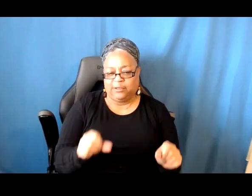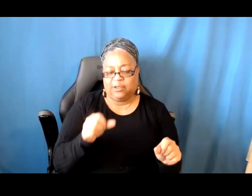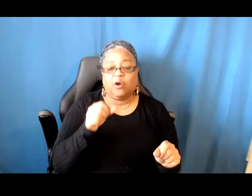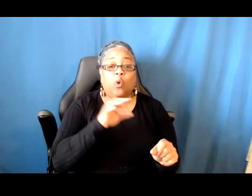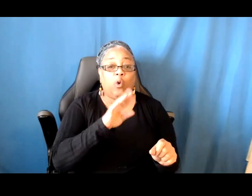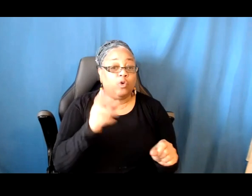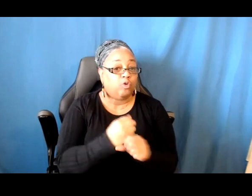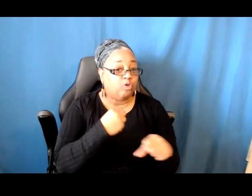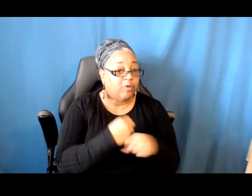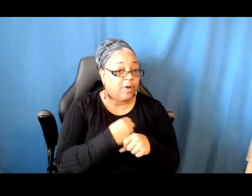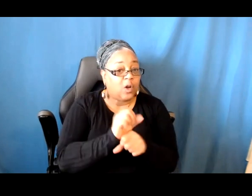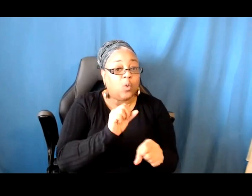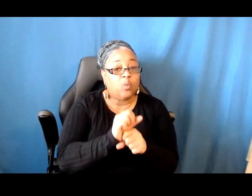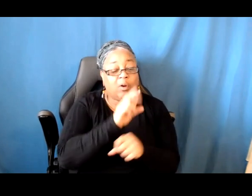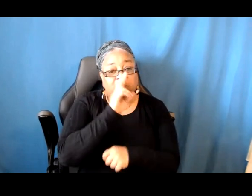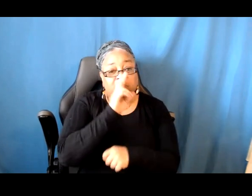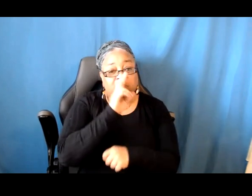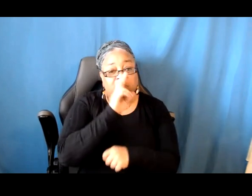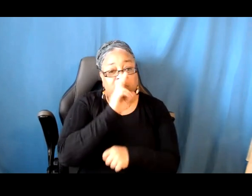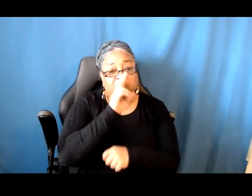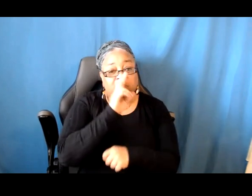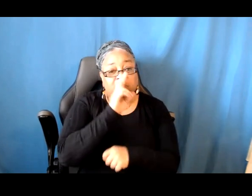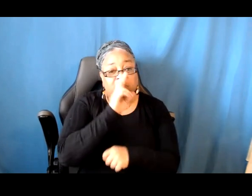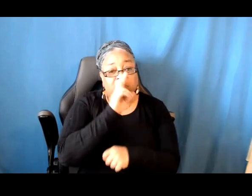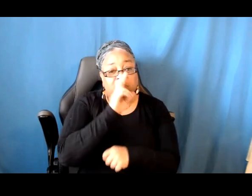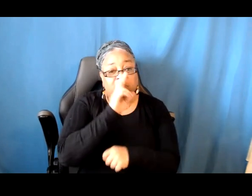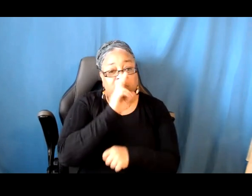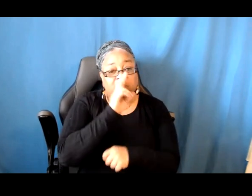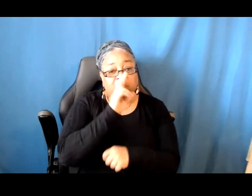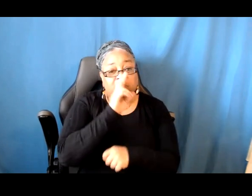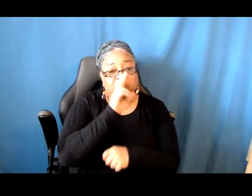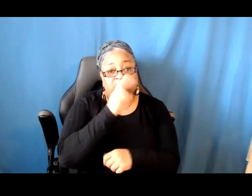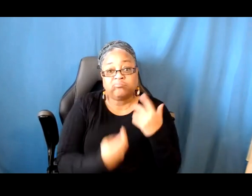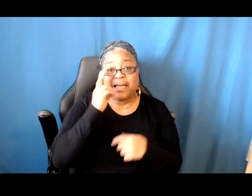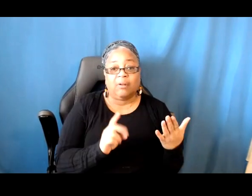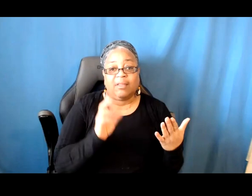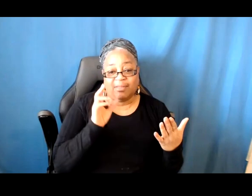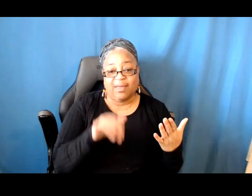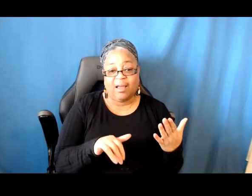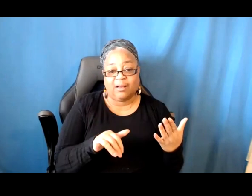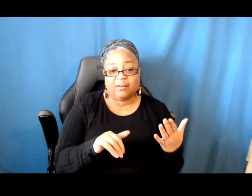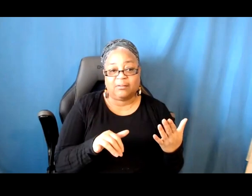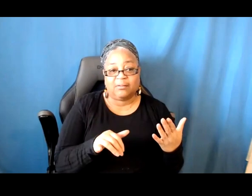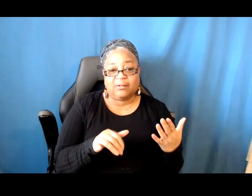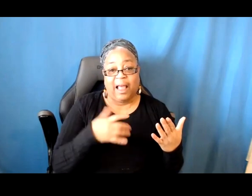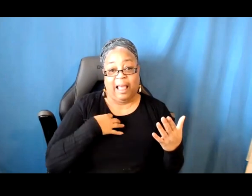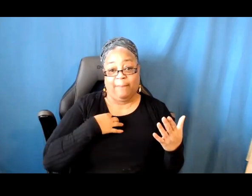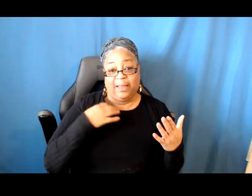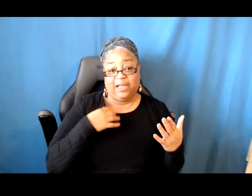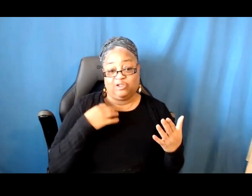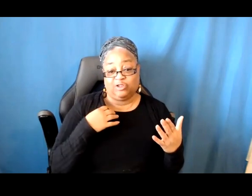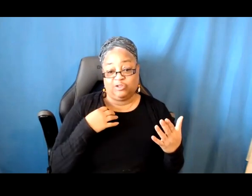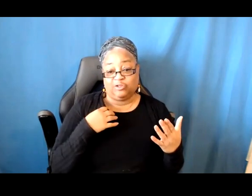in the history of design, then the application, sorry, then the Creative Capital Grant might be applicable to you.